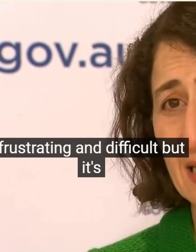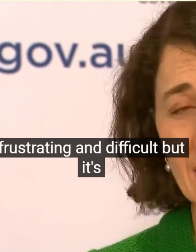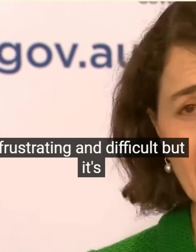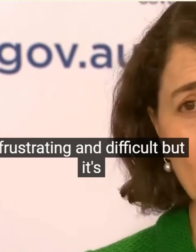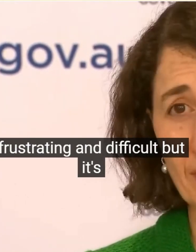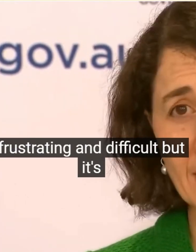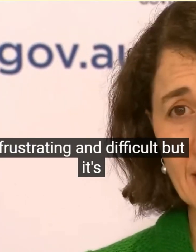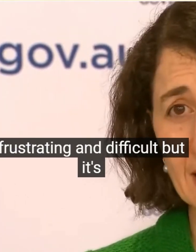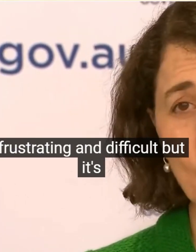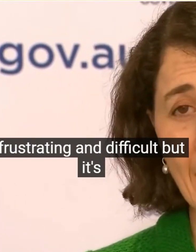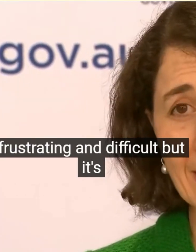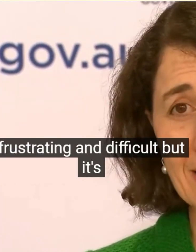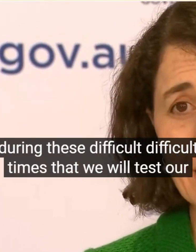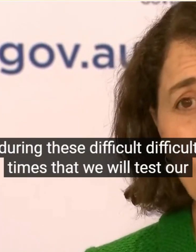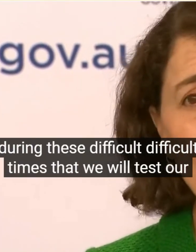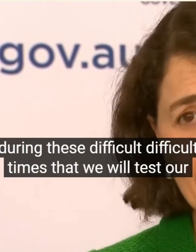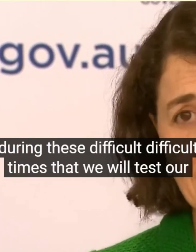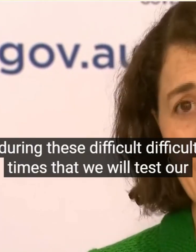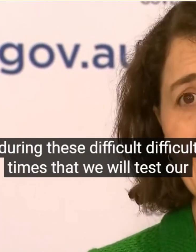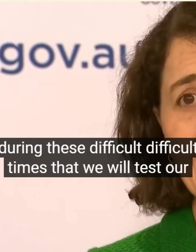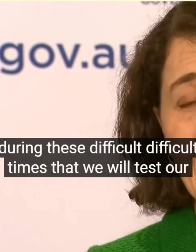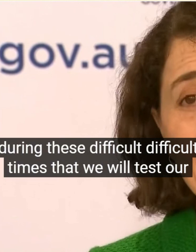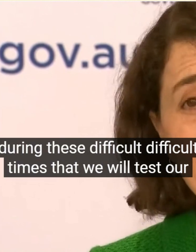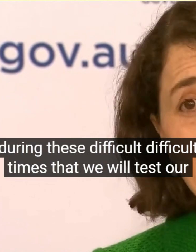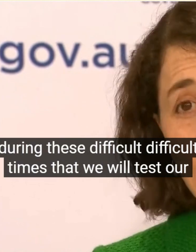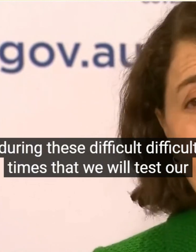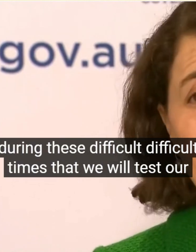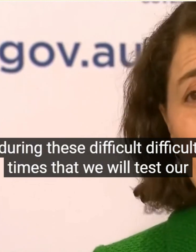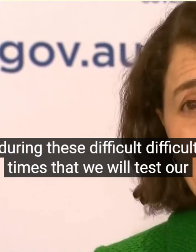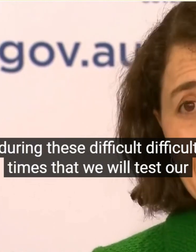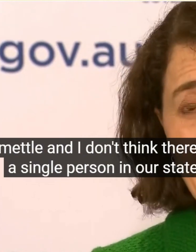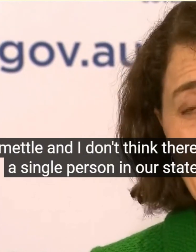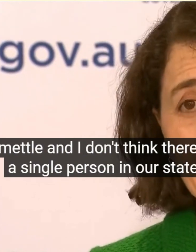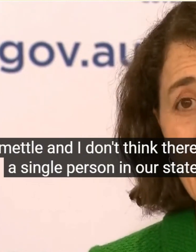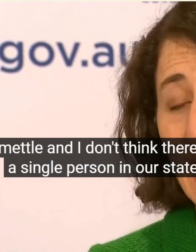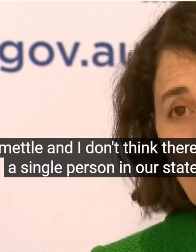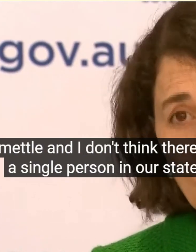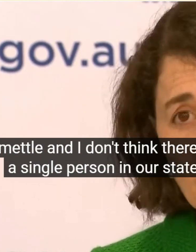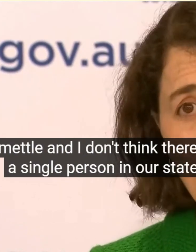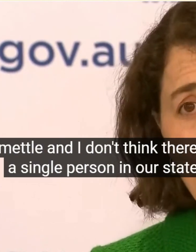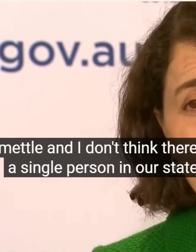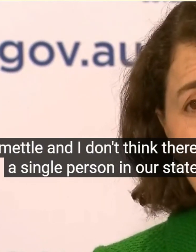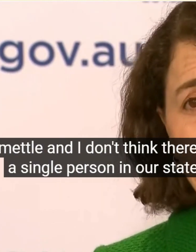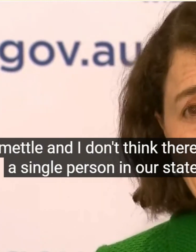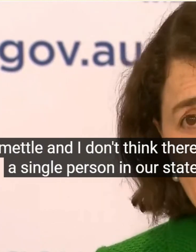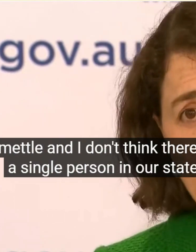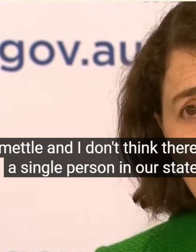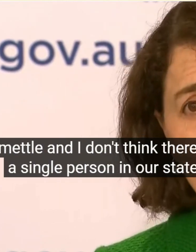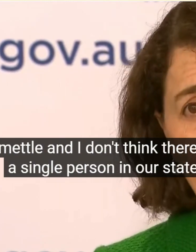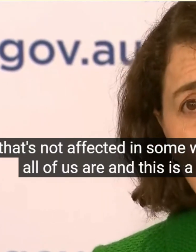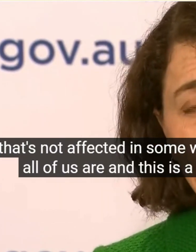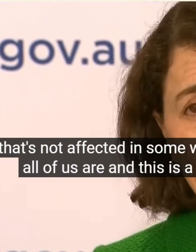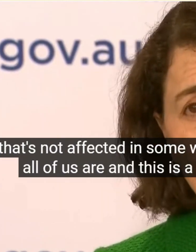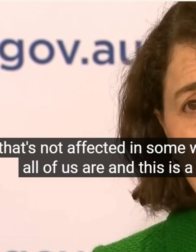Single Person In Our State That Is Not Affected In Some Way All Of Us Are And This Is A Chance To Bunker Down And Also Provide